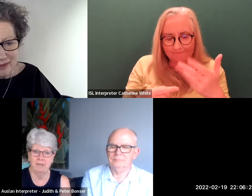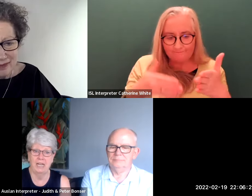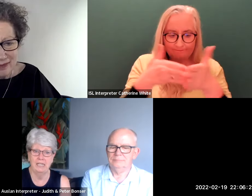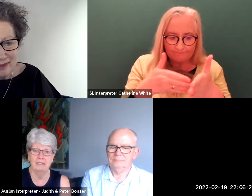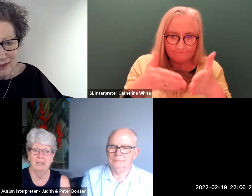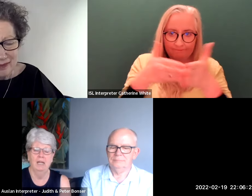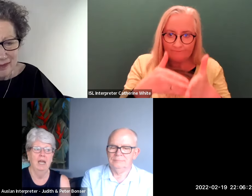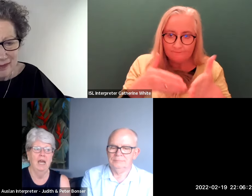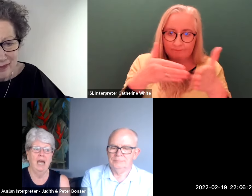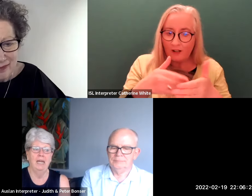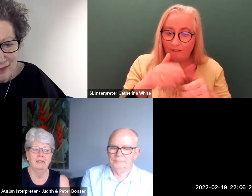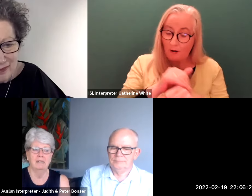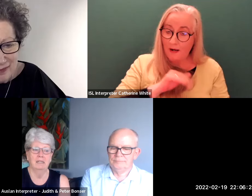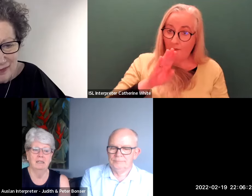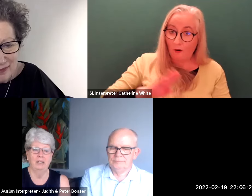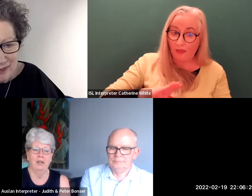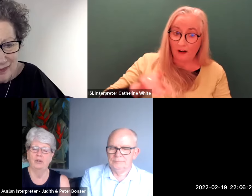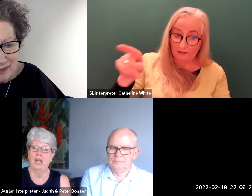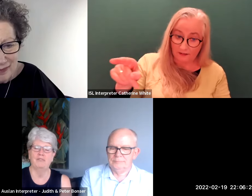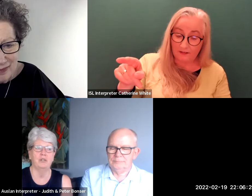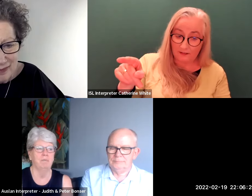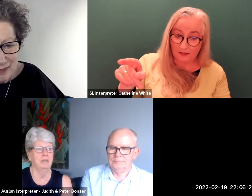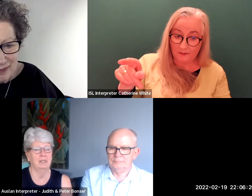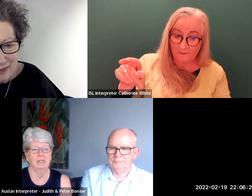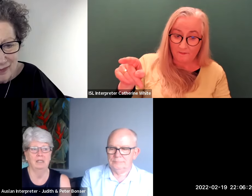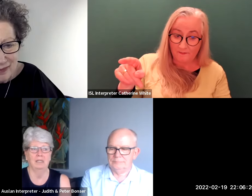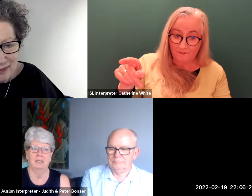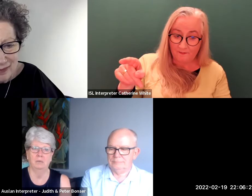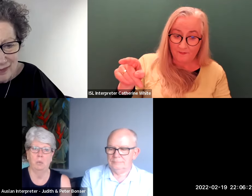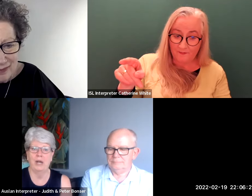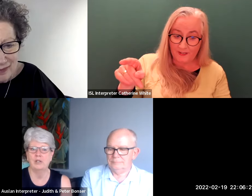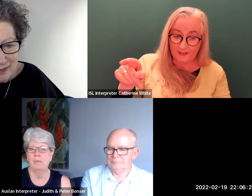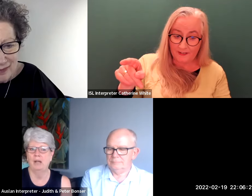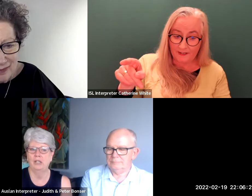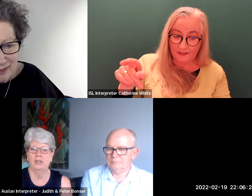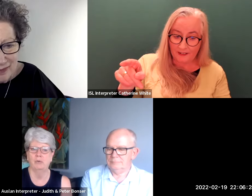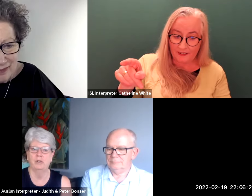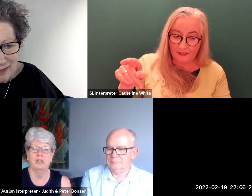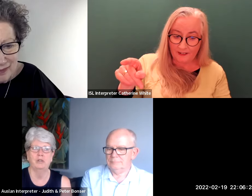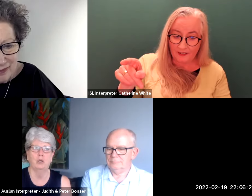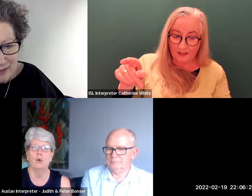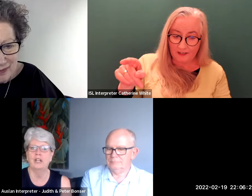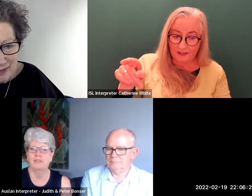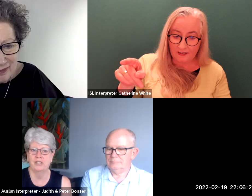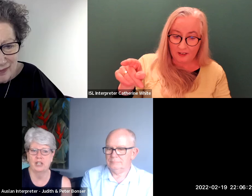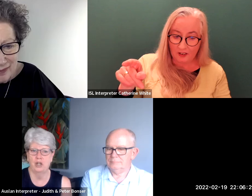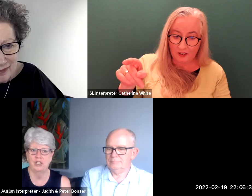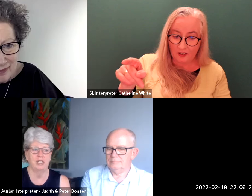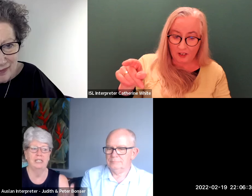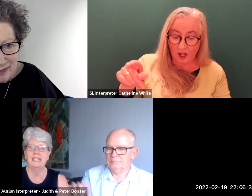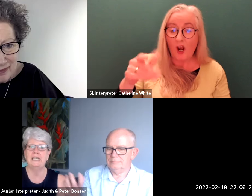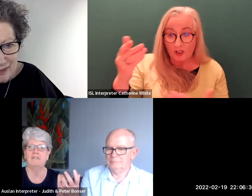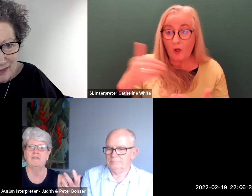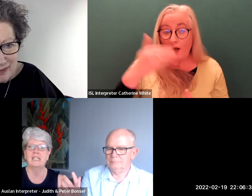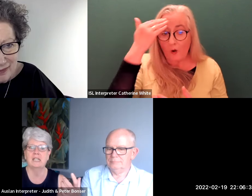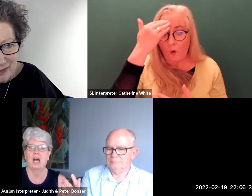he's had to face and you know you have to wonder about you know the the glory of technology